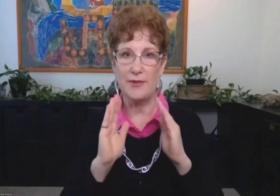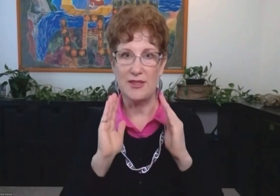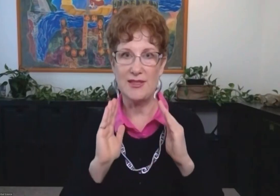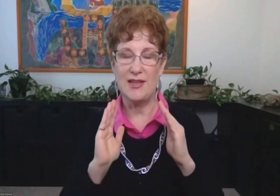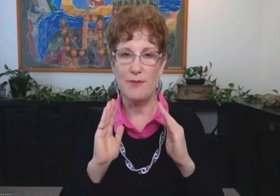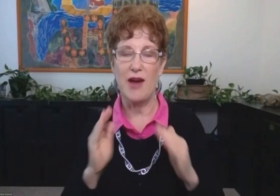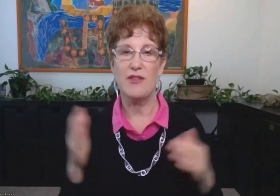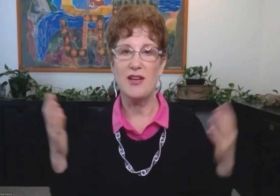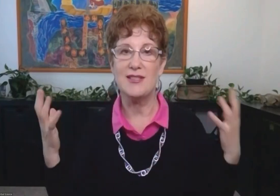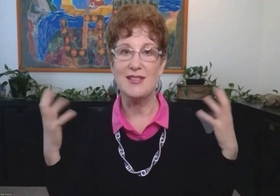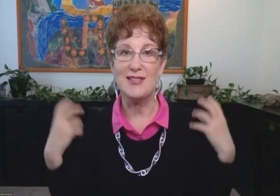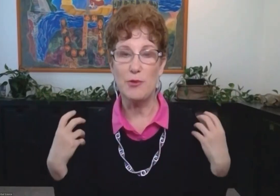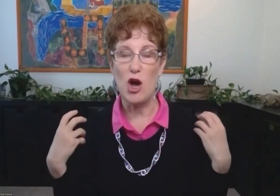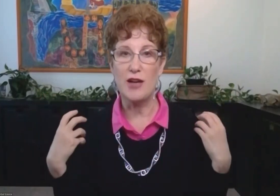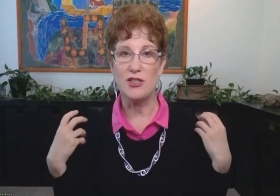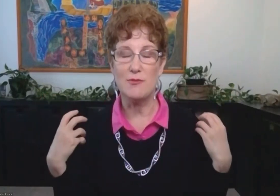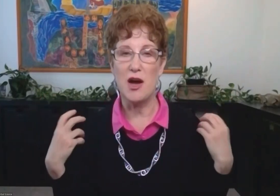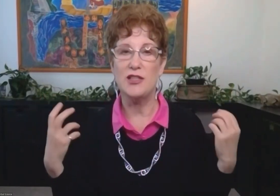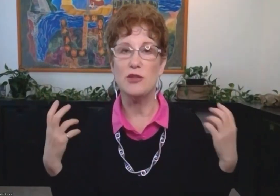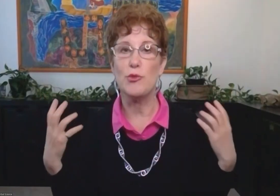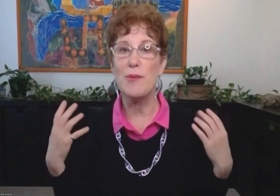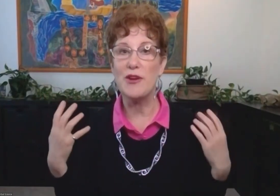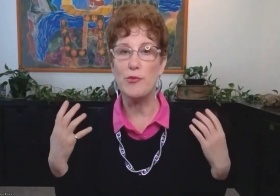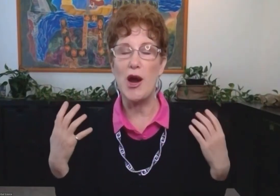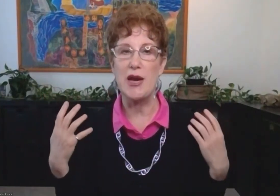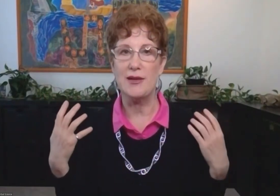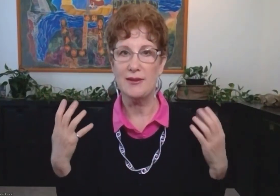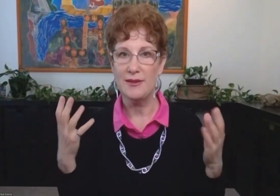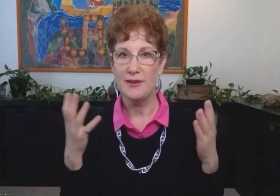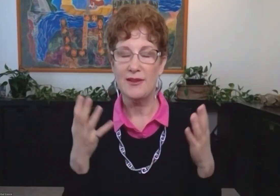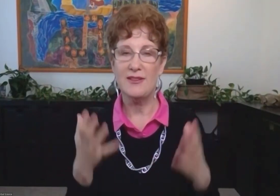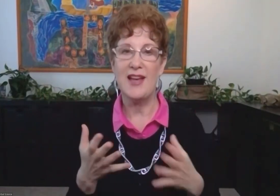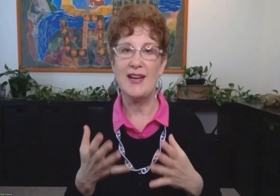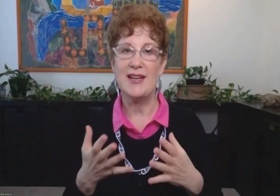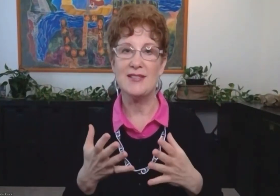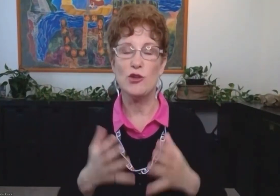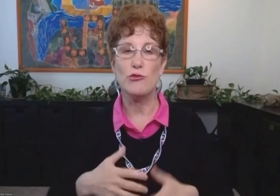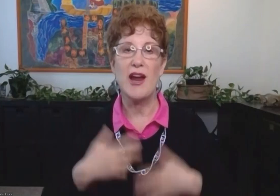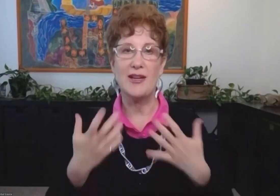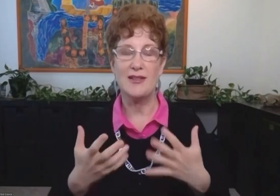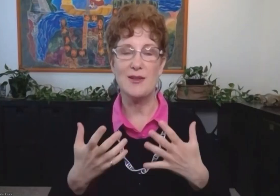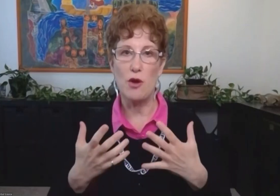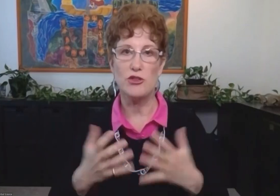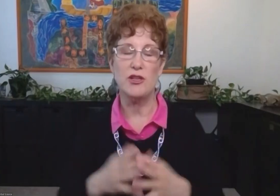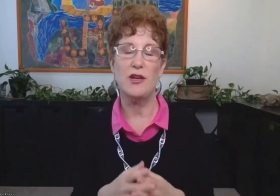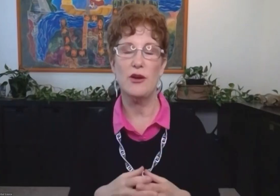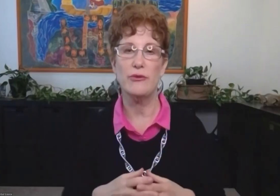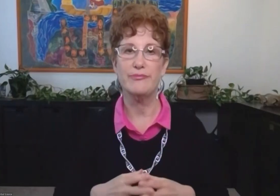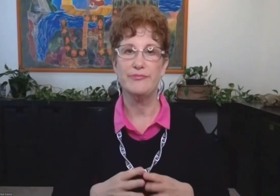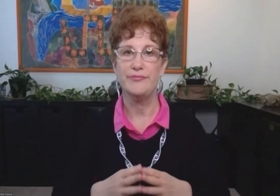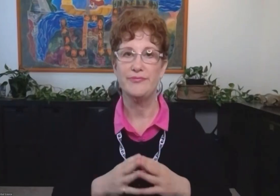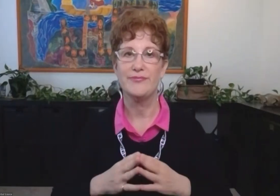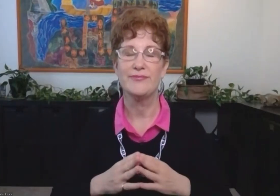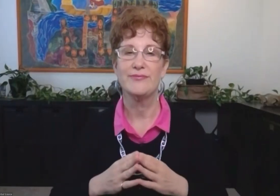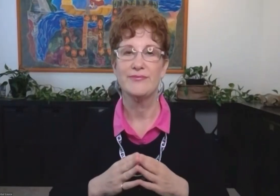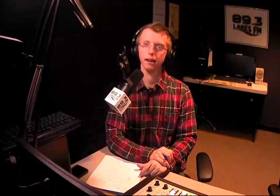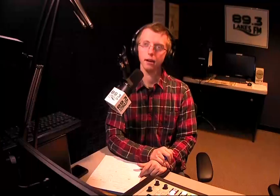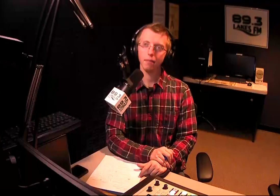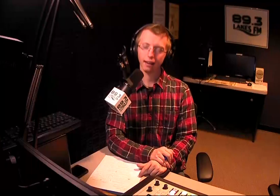not being able to see the mouth. And it's the subconscious mind, your primitive brain, that is creating this emotion in you.